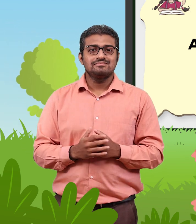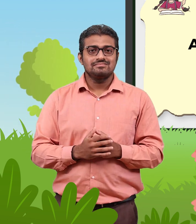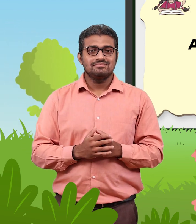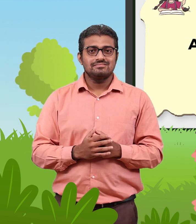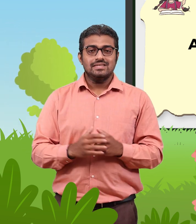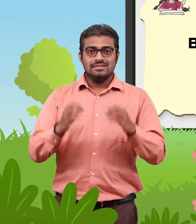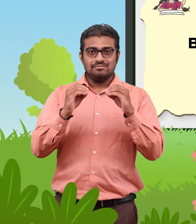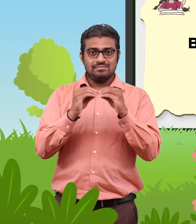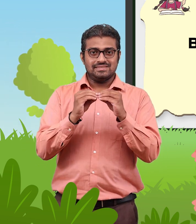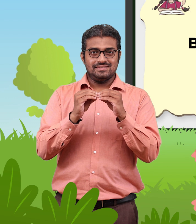B.